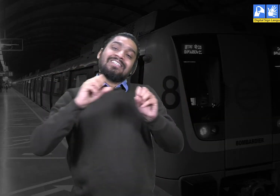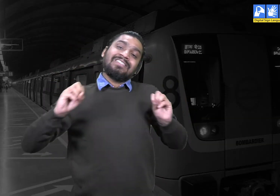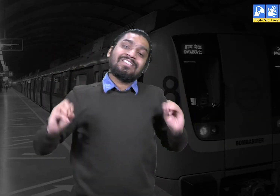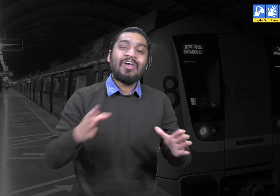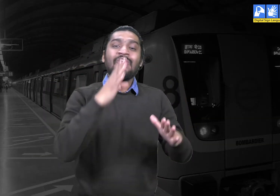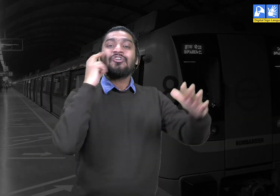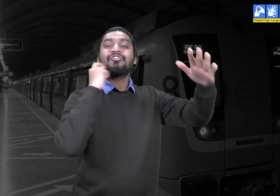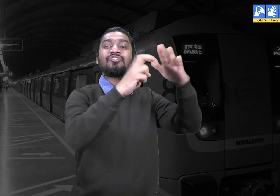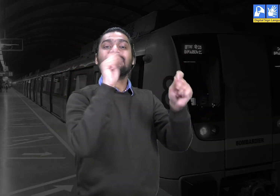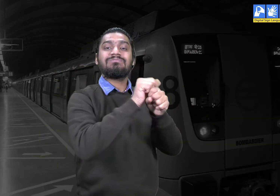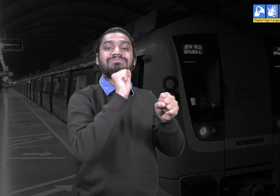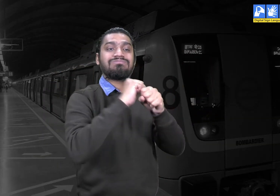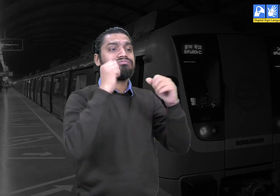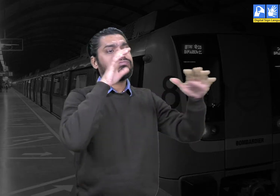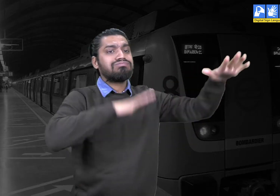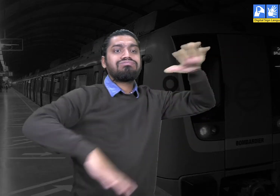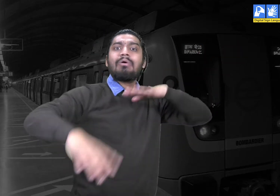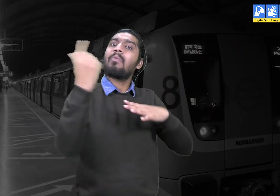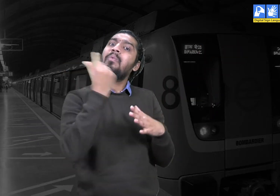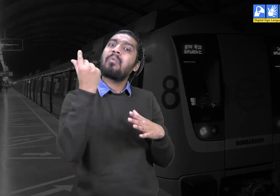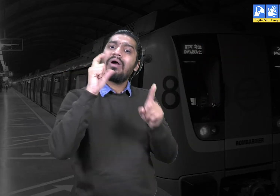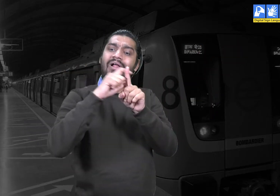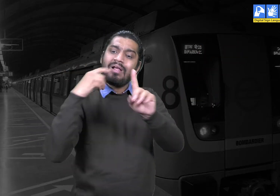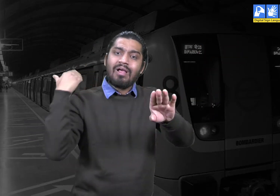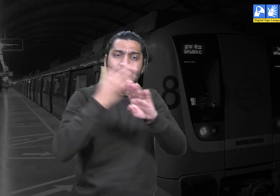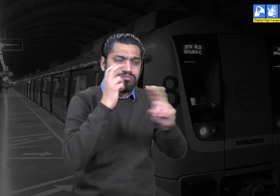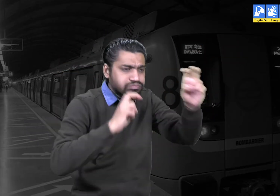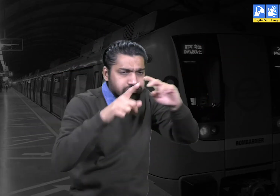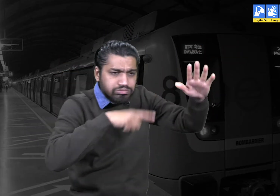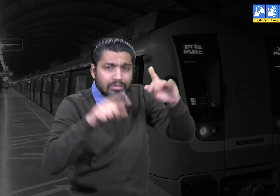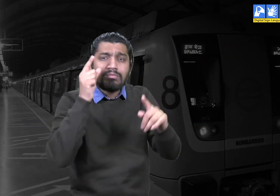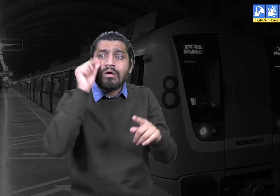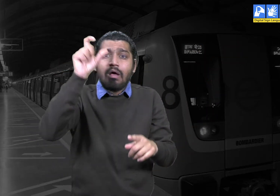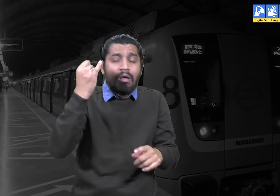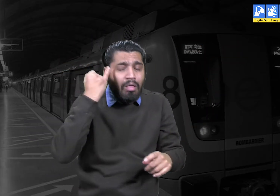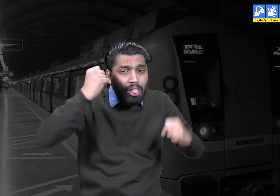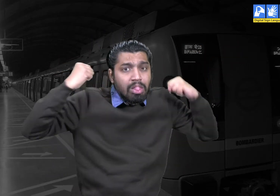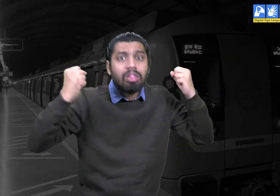All the management, analysis, coordination was mediated by Mr. Sridharan.